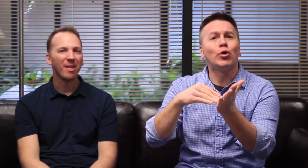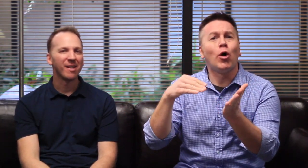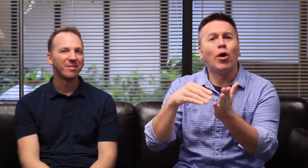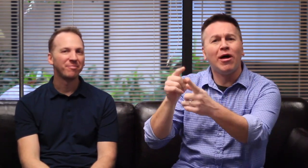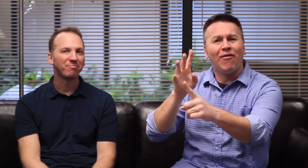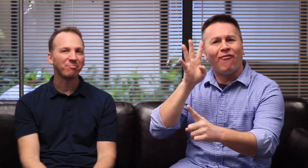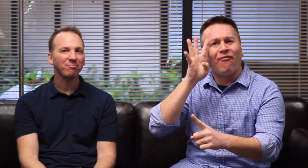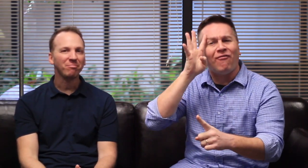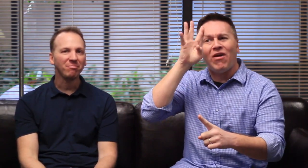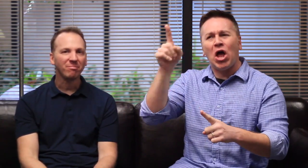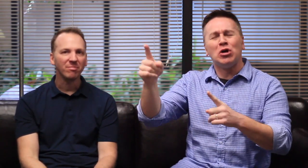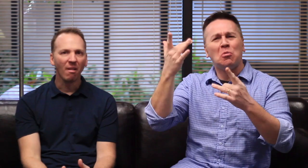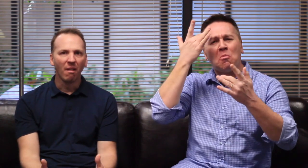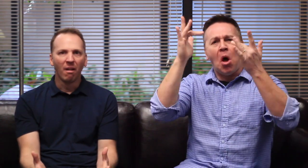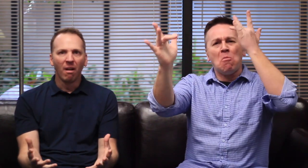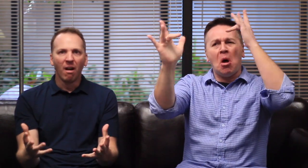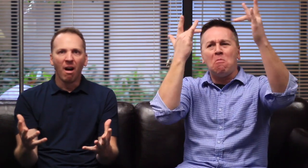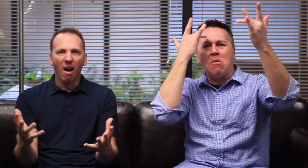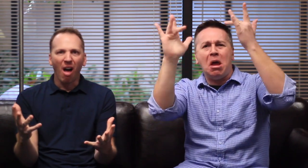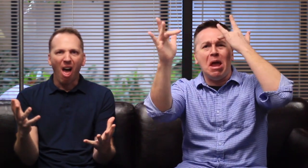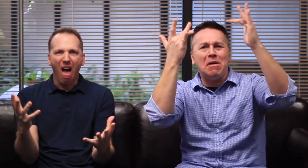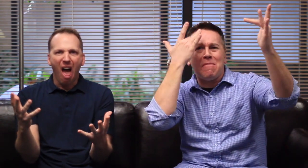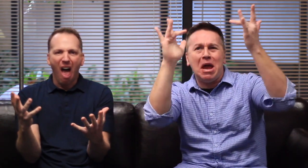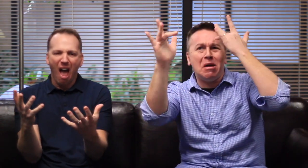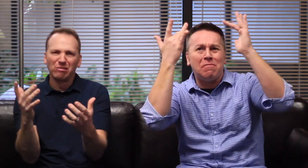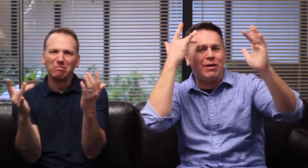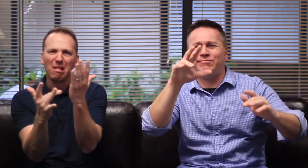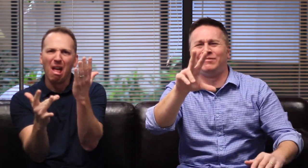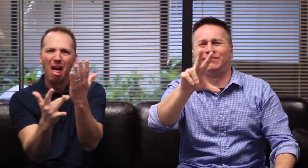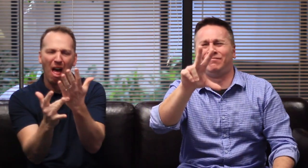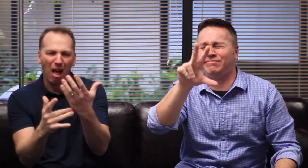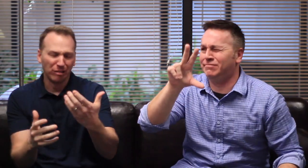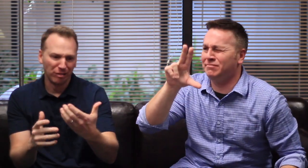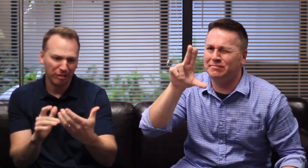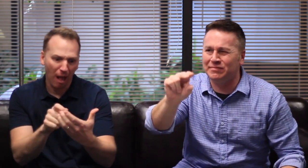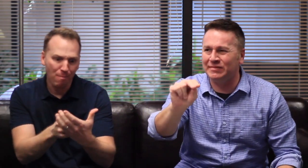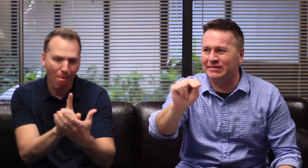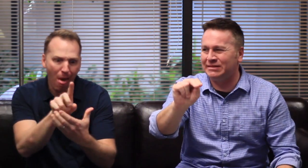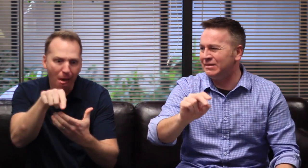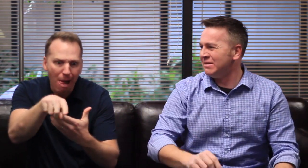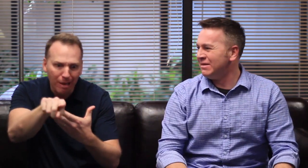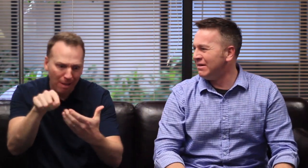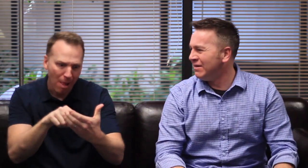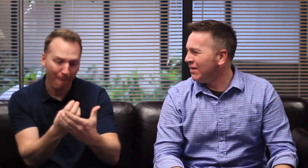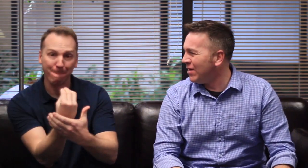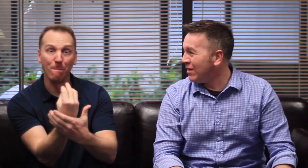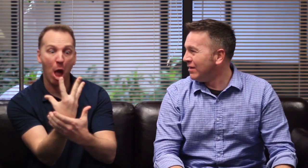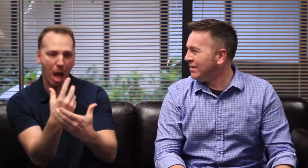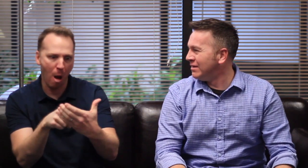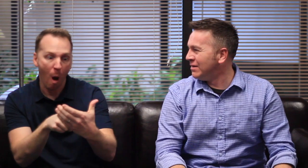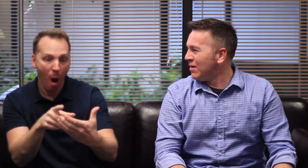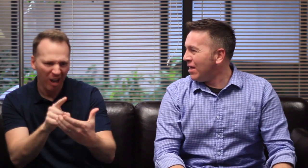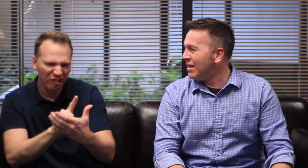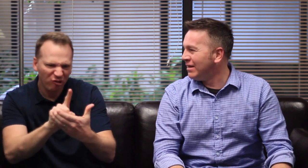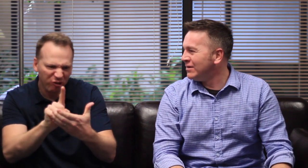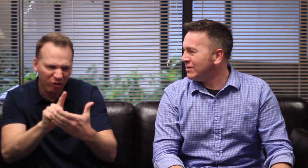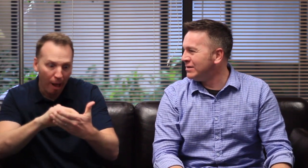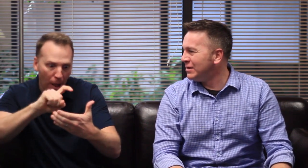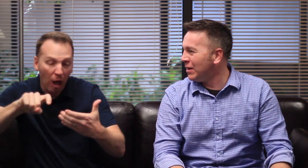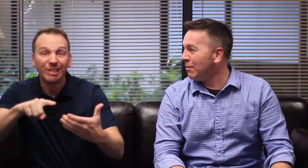and physicians and doctors? They invented a Smarticle thing. Hearing screenings, it's not them, guys. The technology is available to identify whether your baby is hearing or deaf